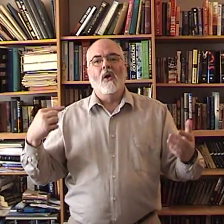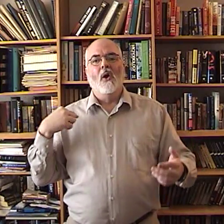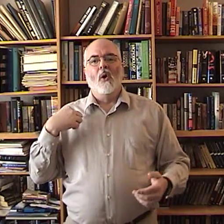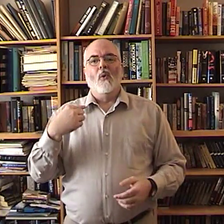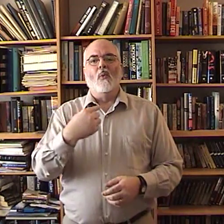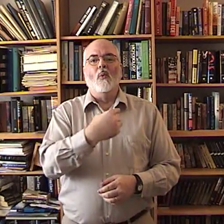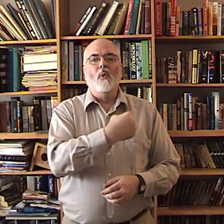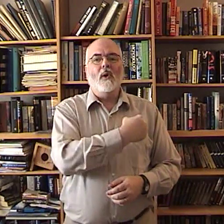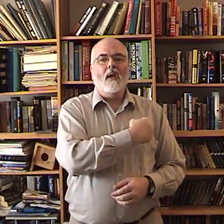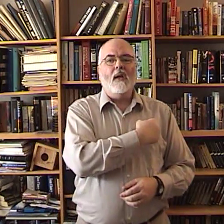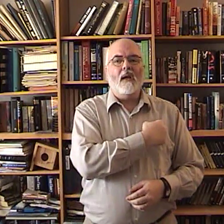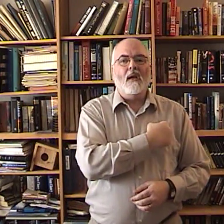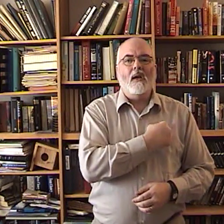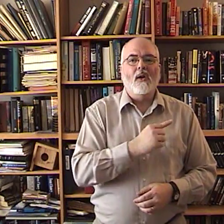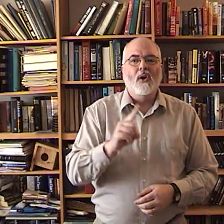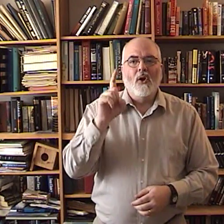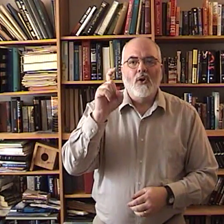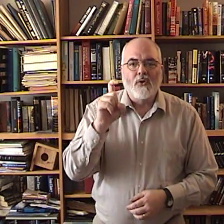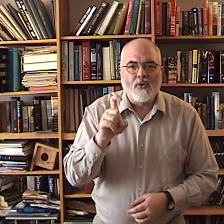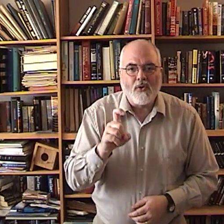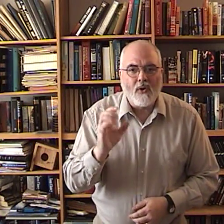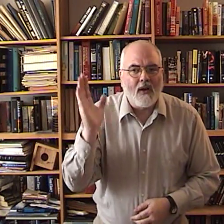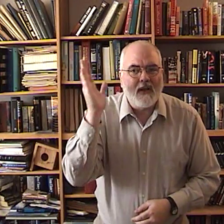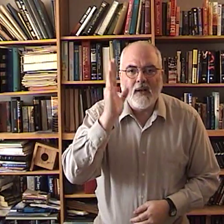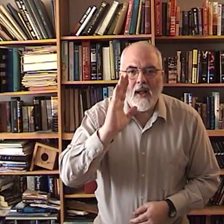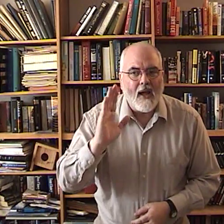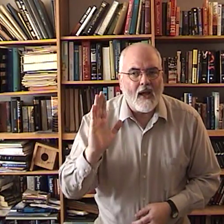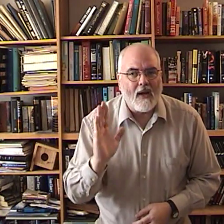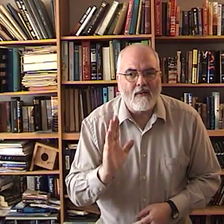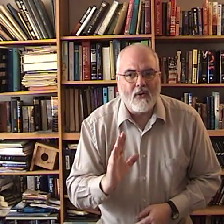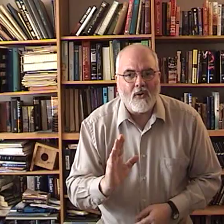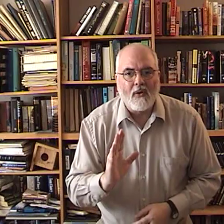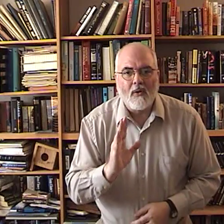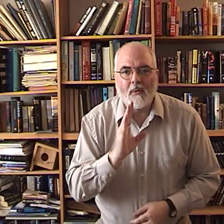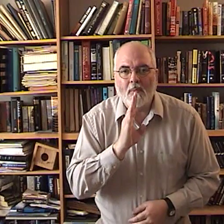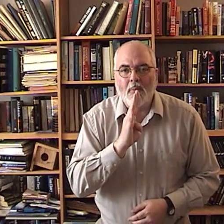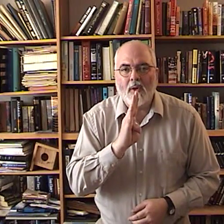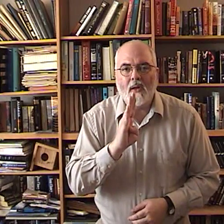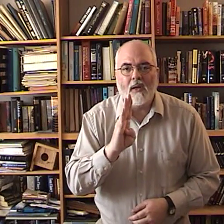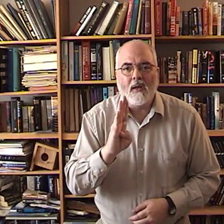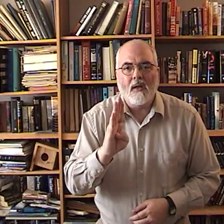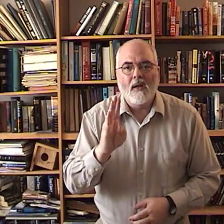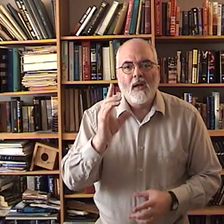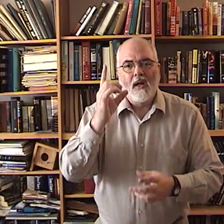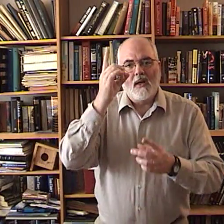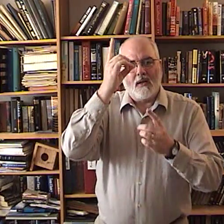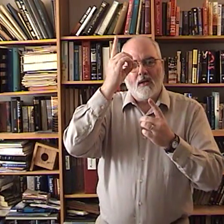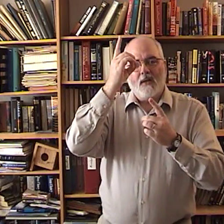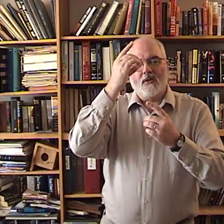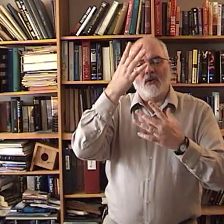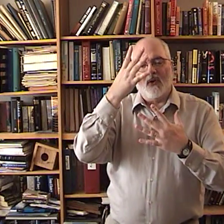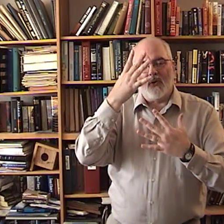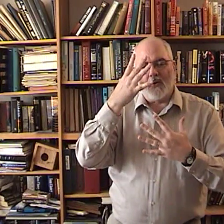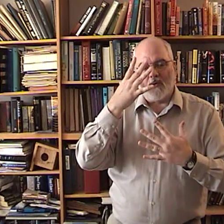We should never be discouraged.